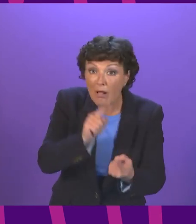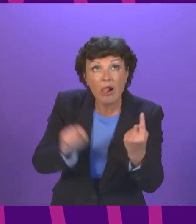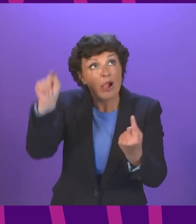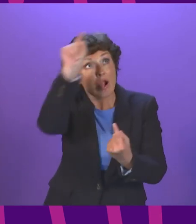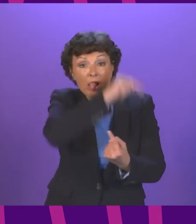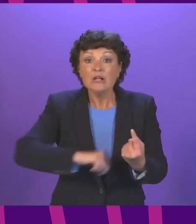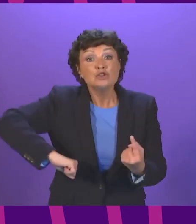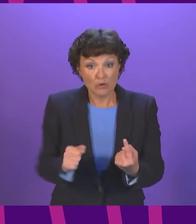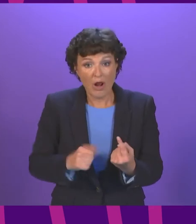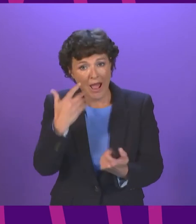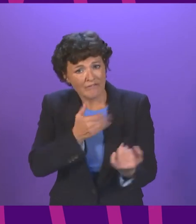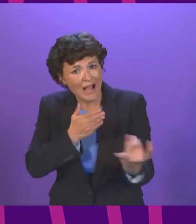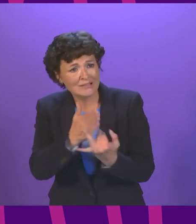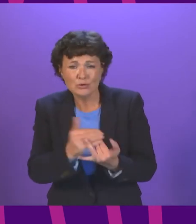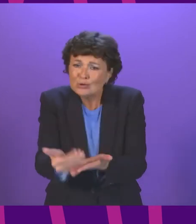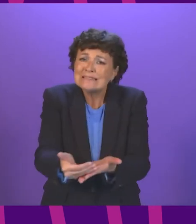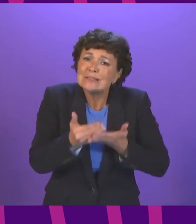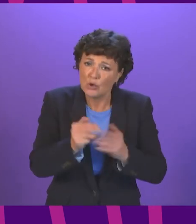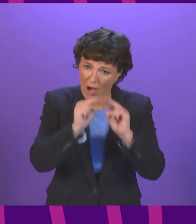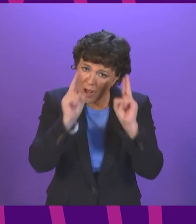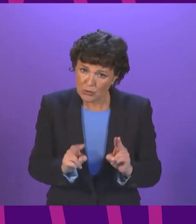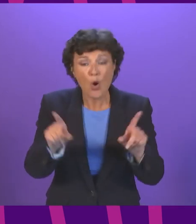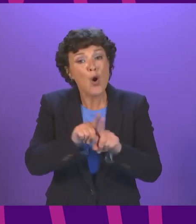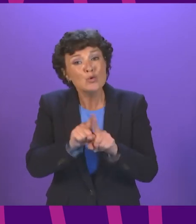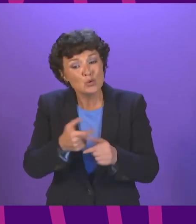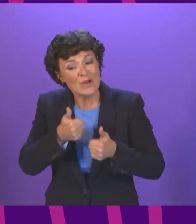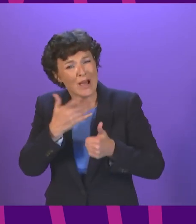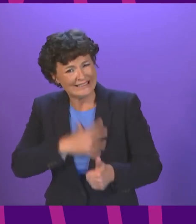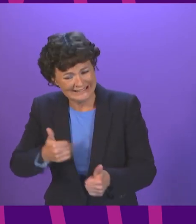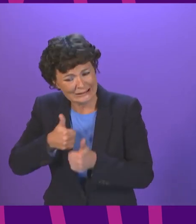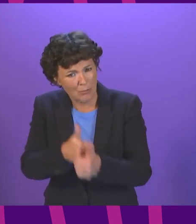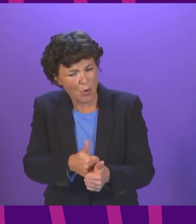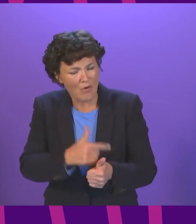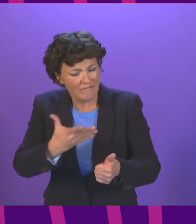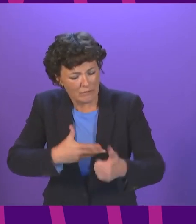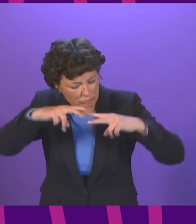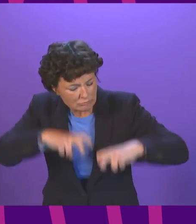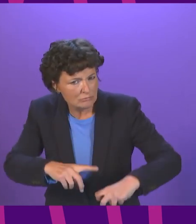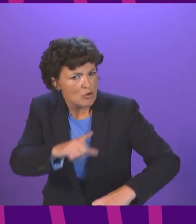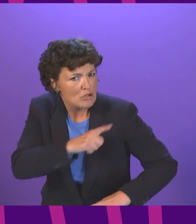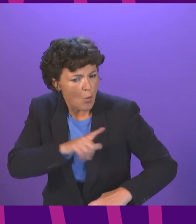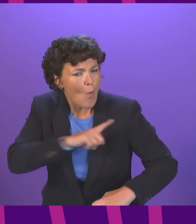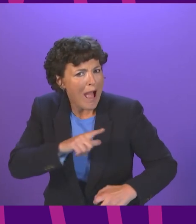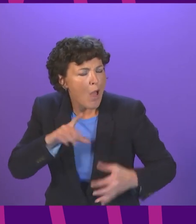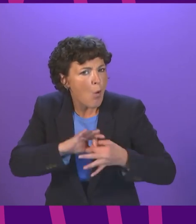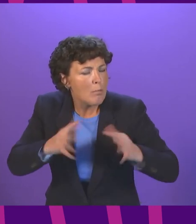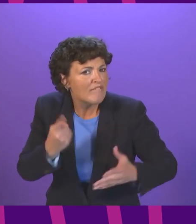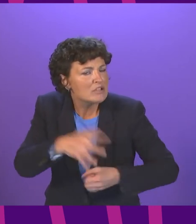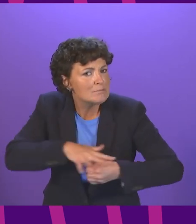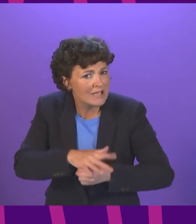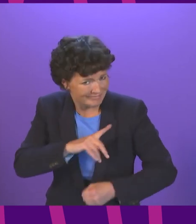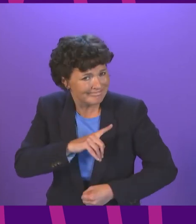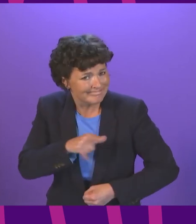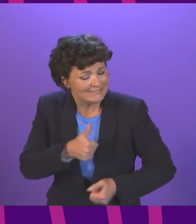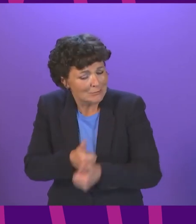secure housing and also the support needed to tackle the wider causes of homelessness Signing Officer, our support for public